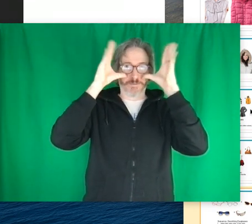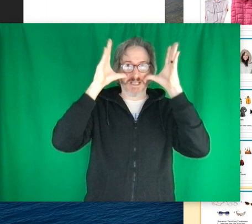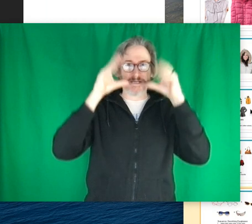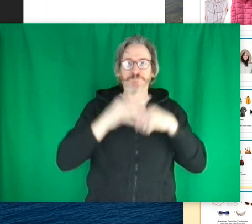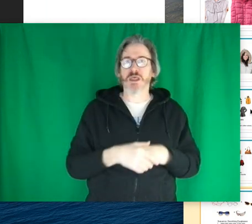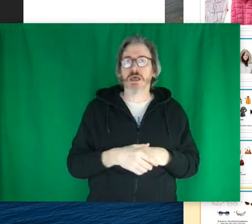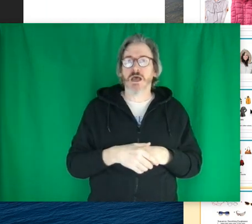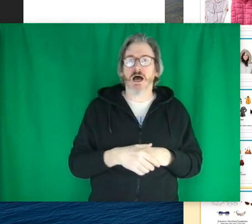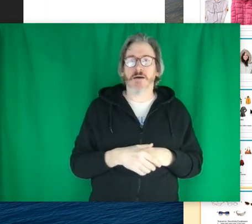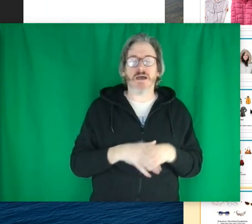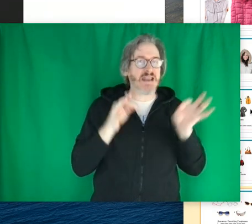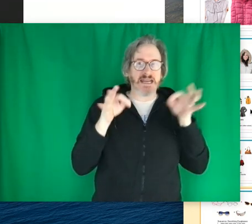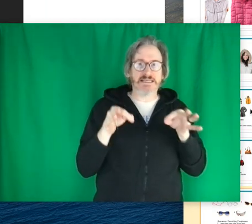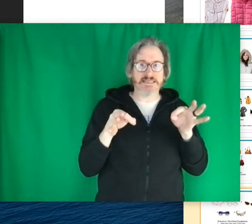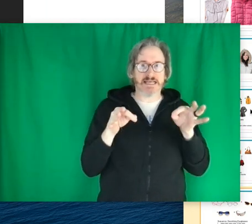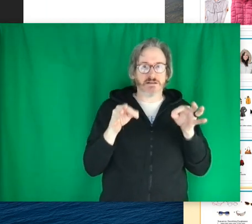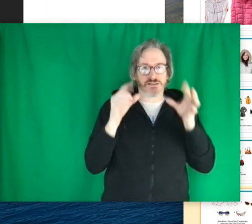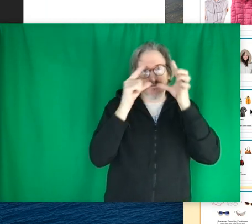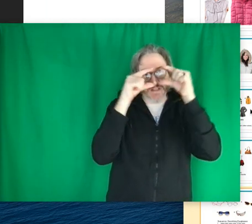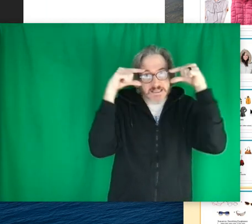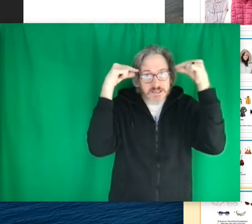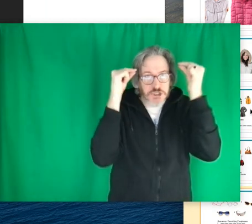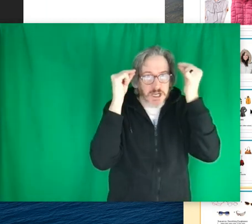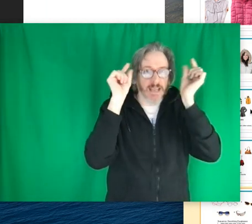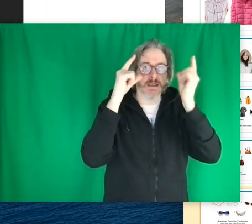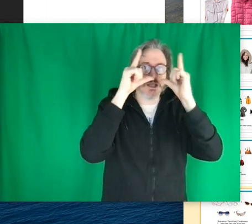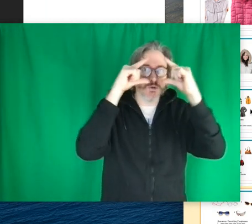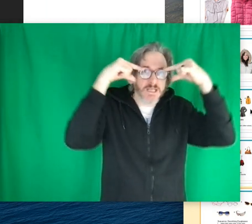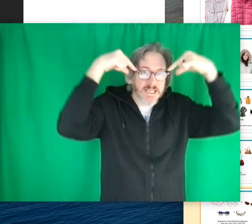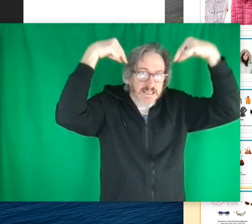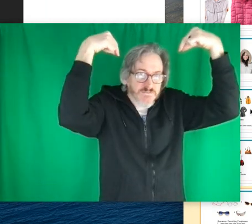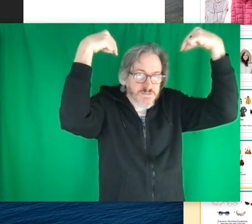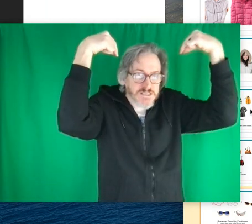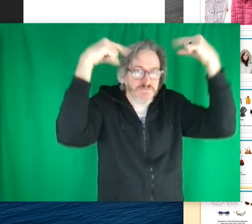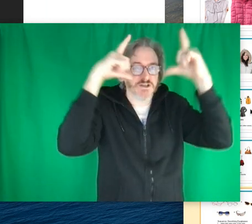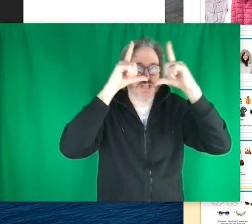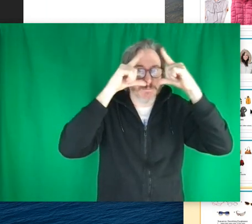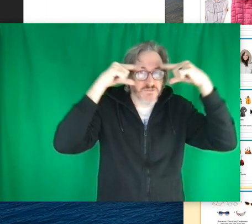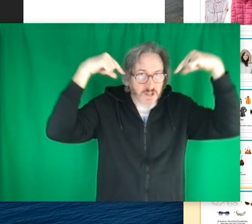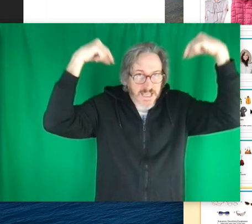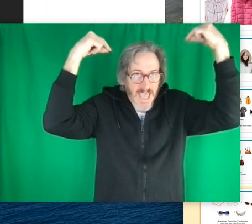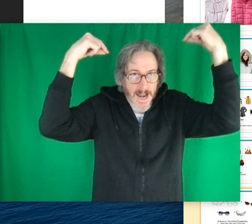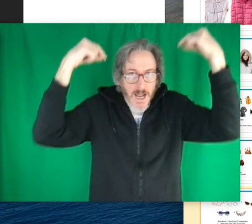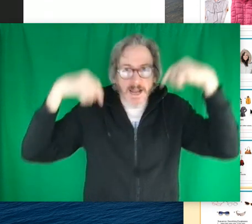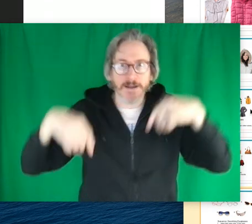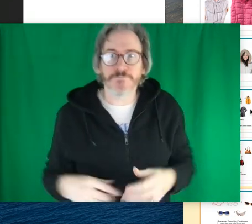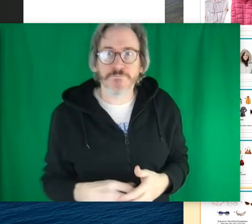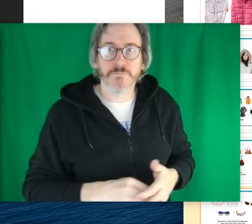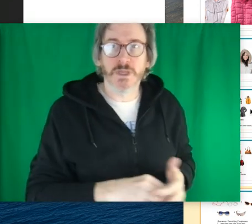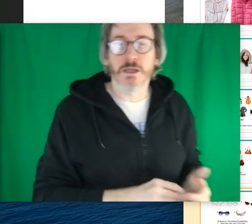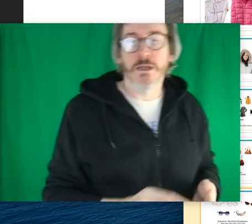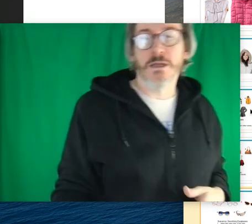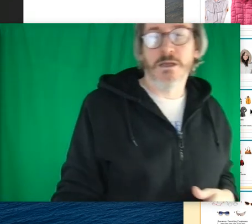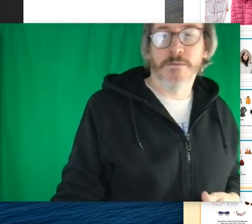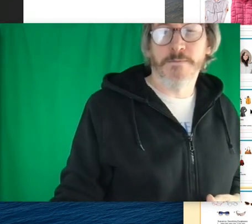You can blink. And then any details of like the shape. You can give specific shape if they're like cat eye.